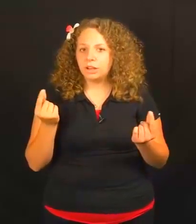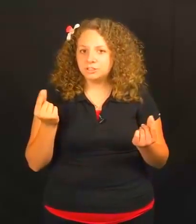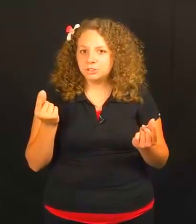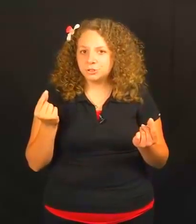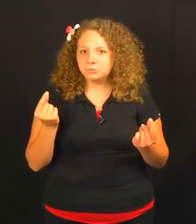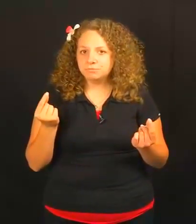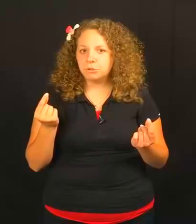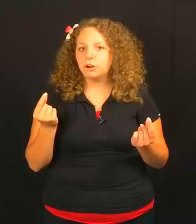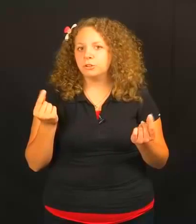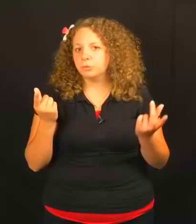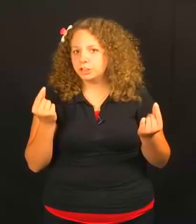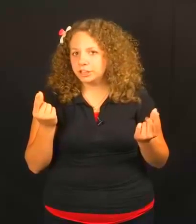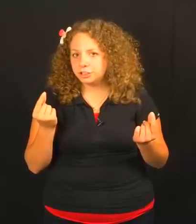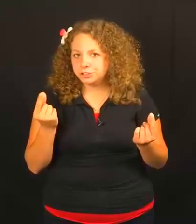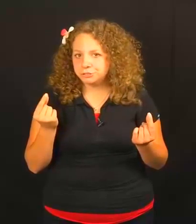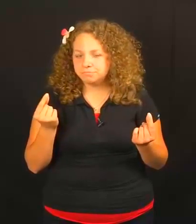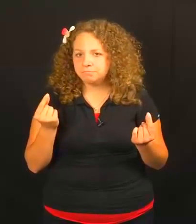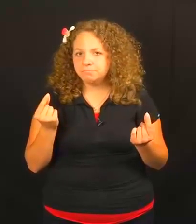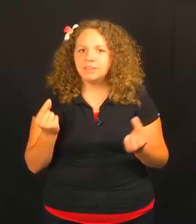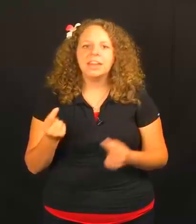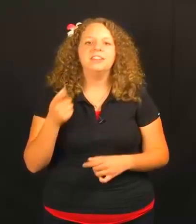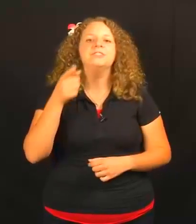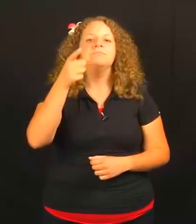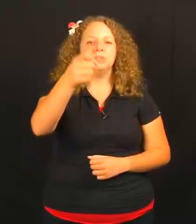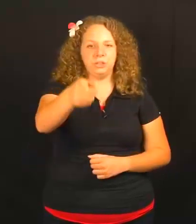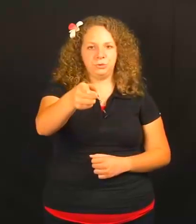What do, or what are you going to do? And, you.